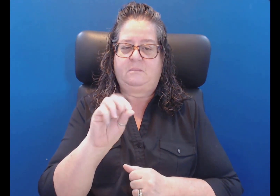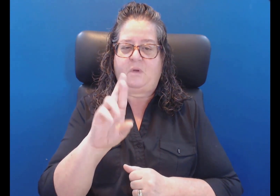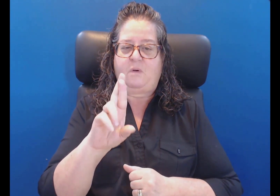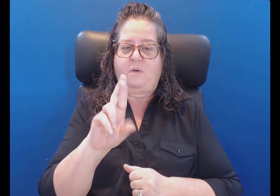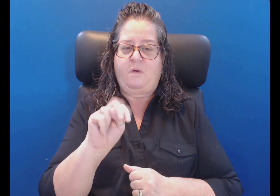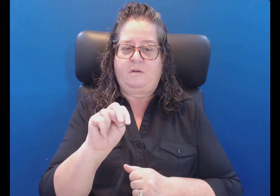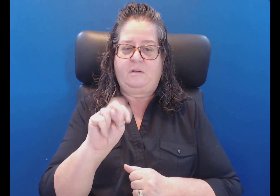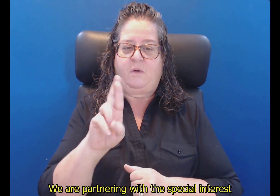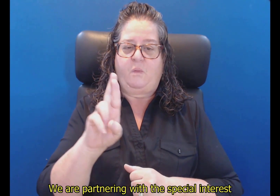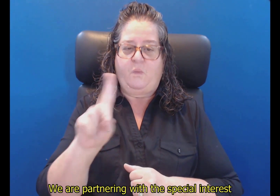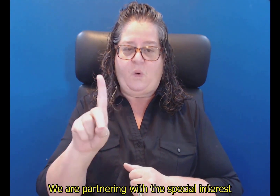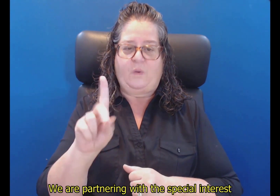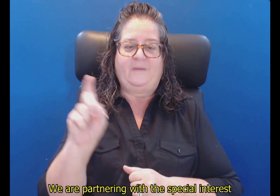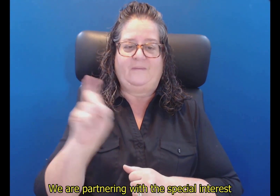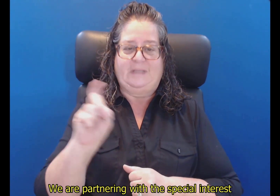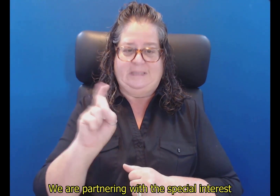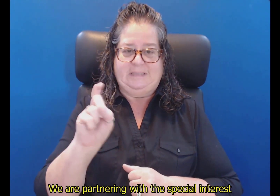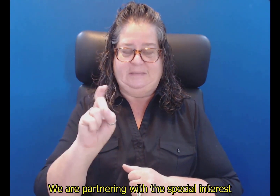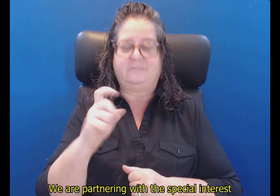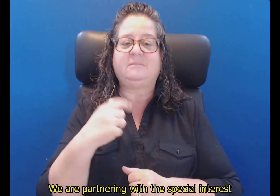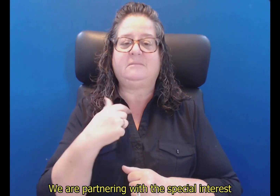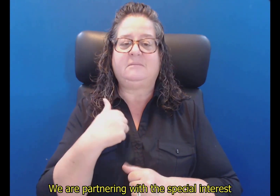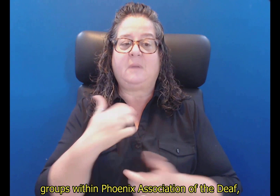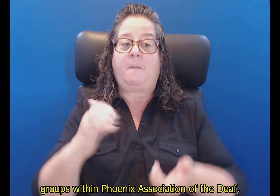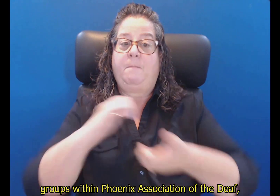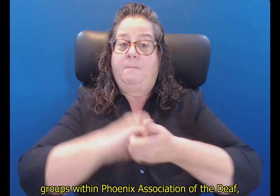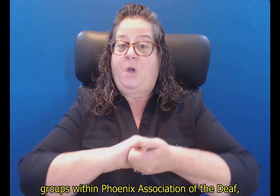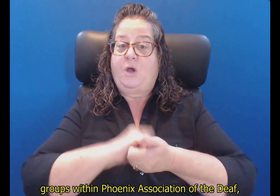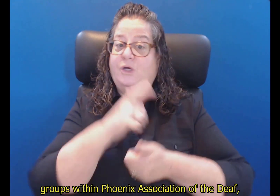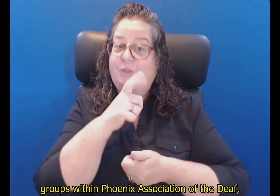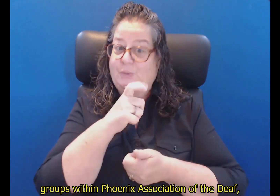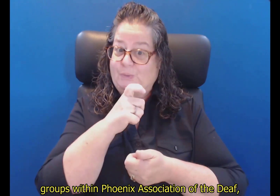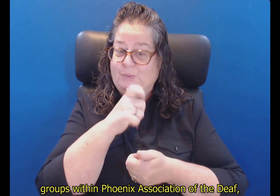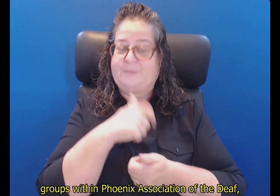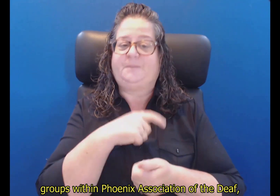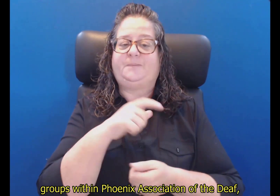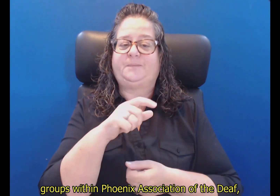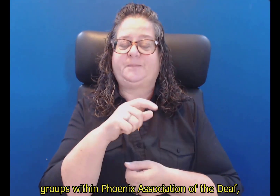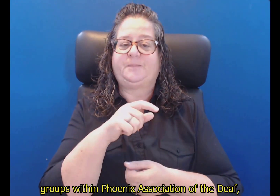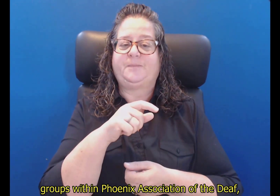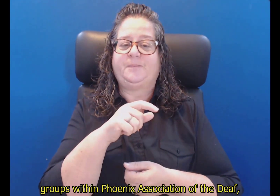We are partnering with the special interest groups within Phoenix Association of the Deaf,